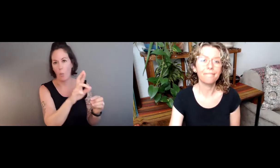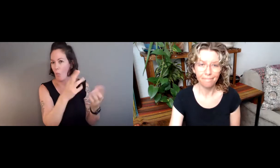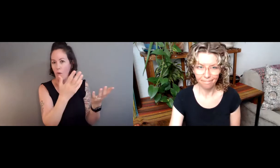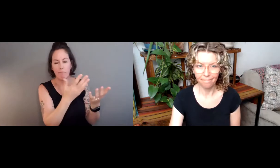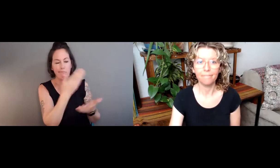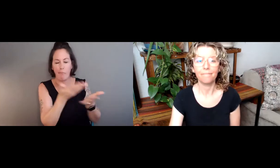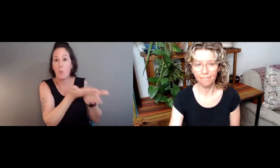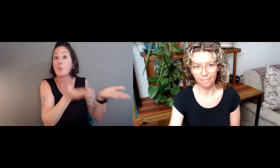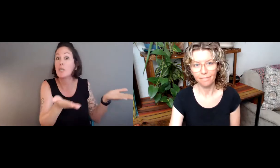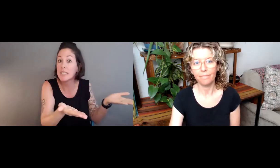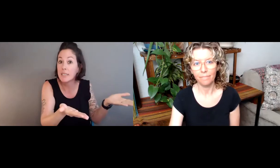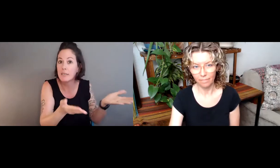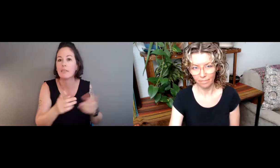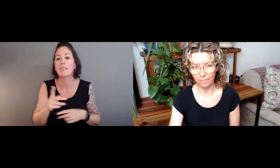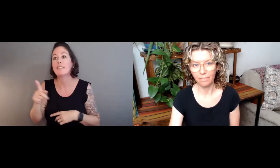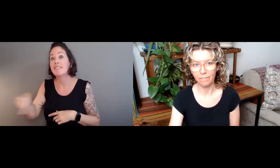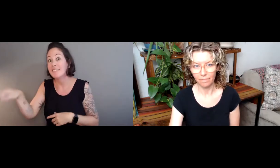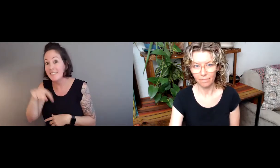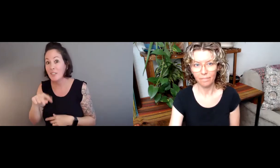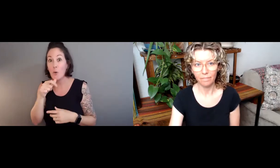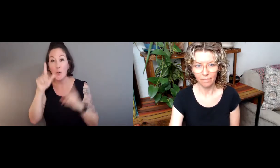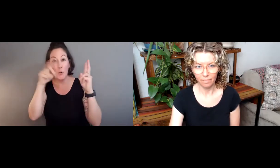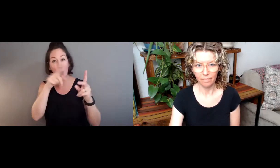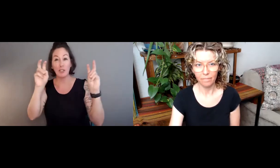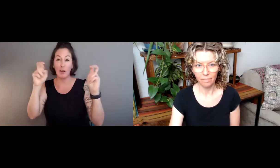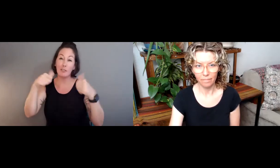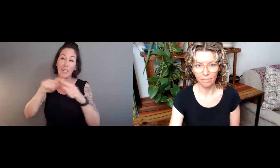they have had access to education or resources.